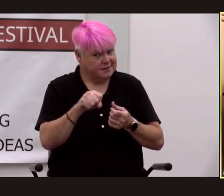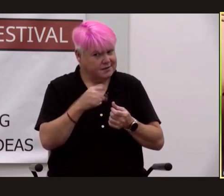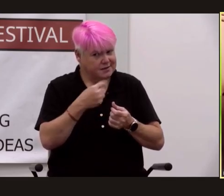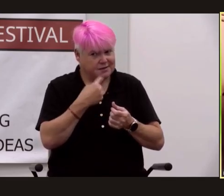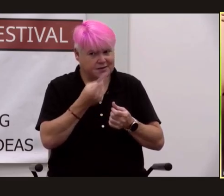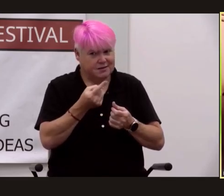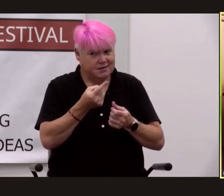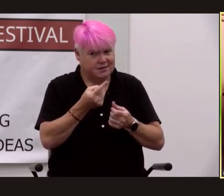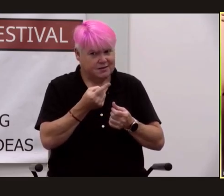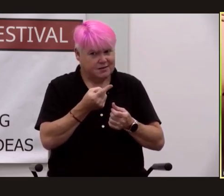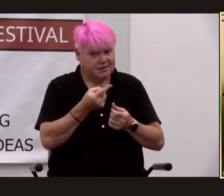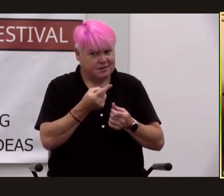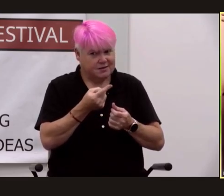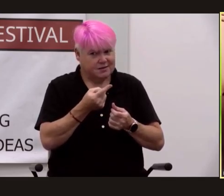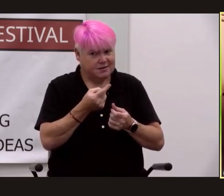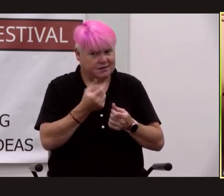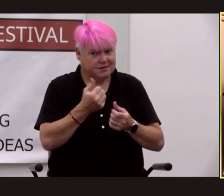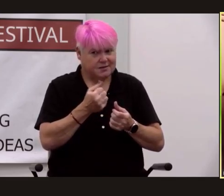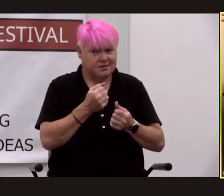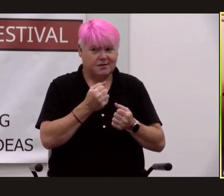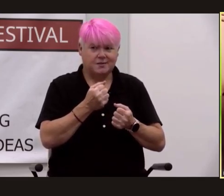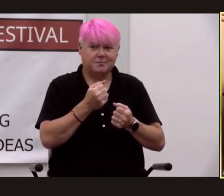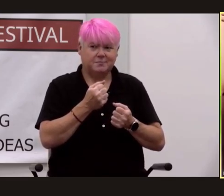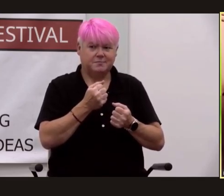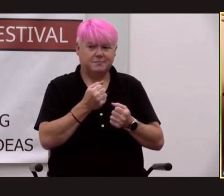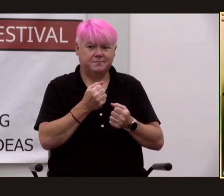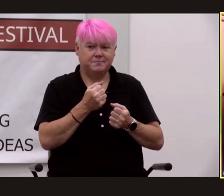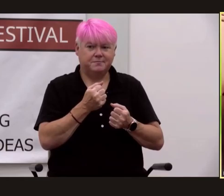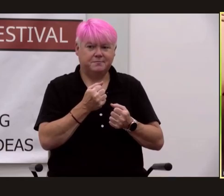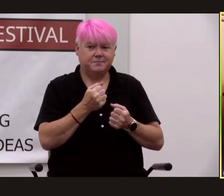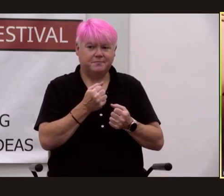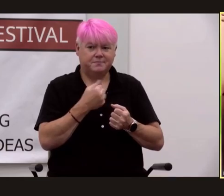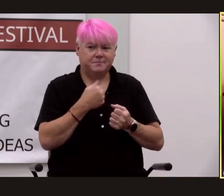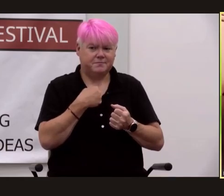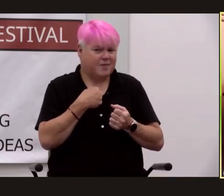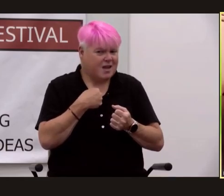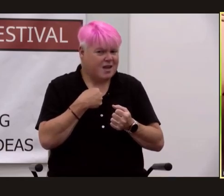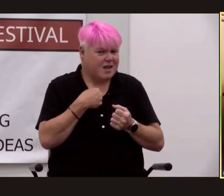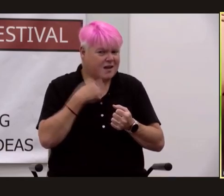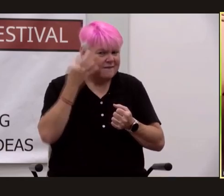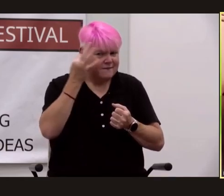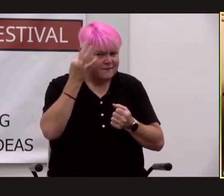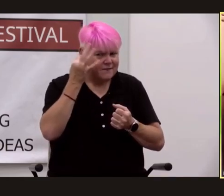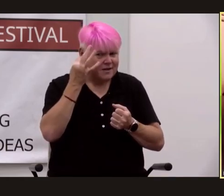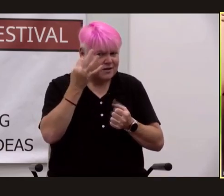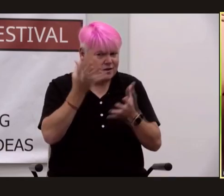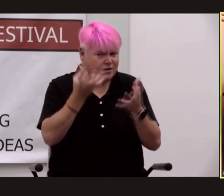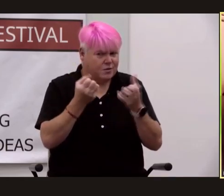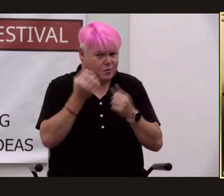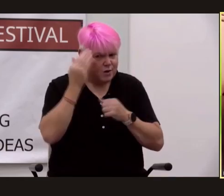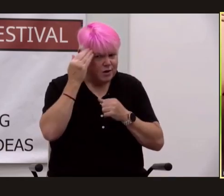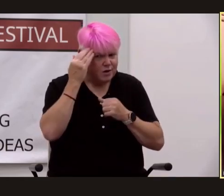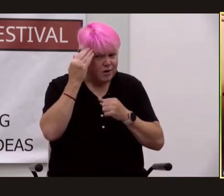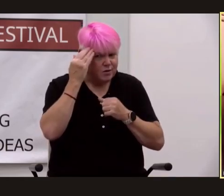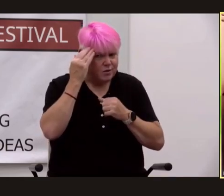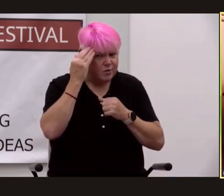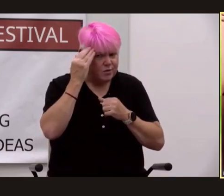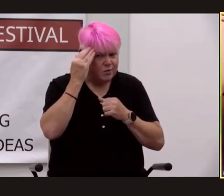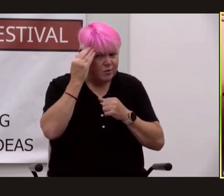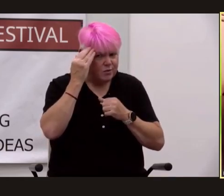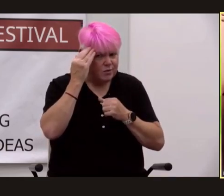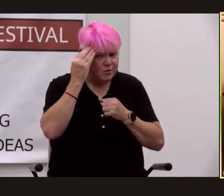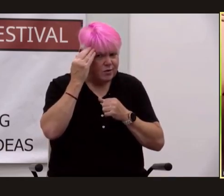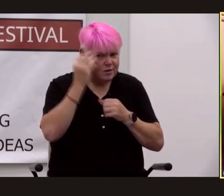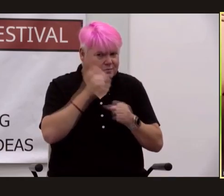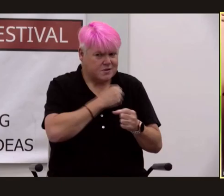nonchalantly as he could i figured you'd want to know the silva said i'm